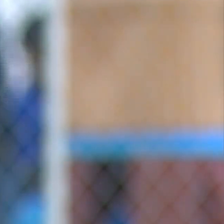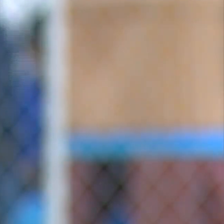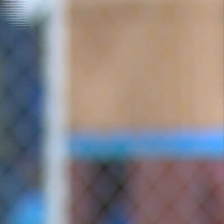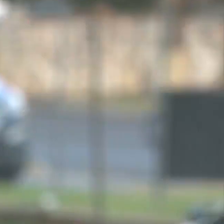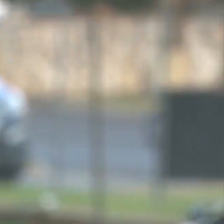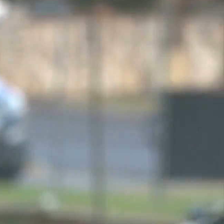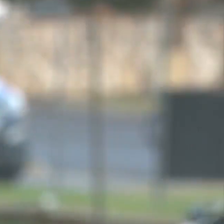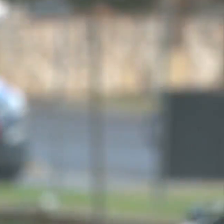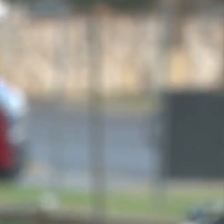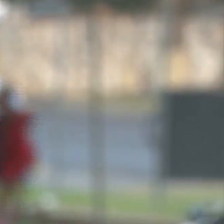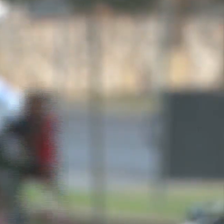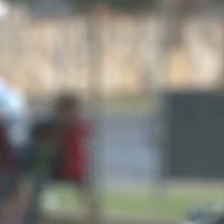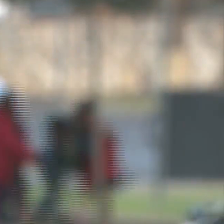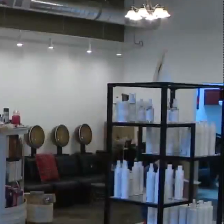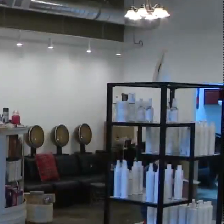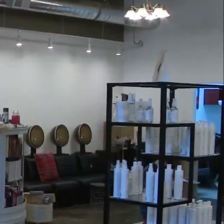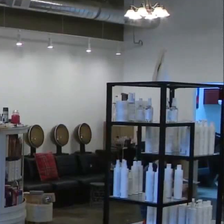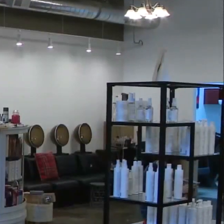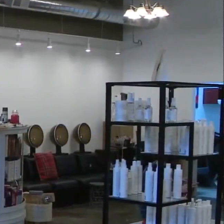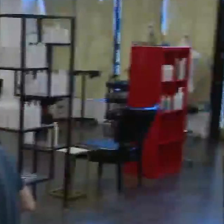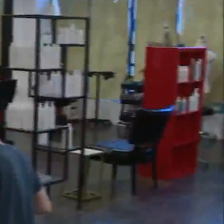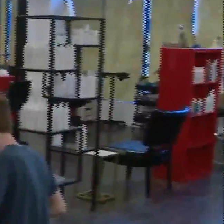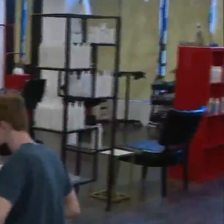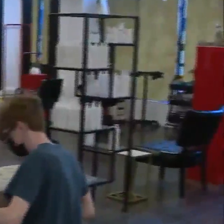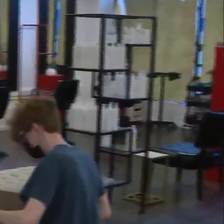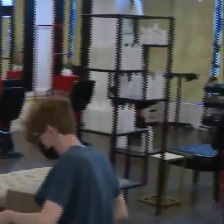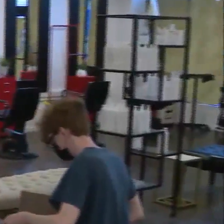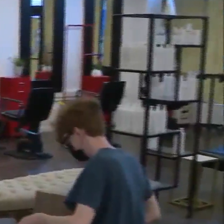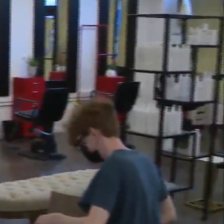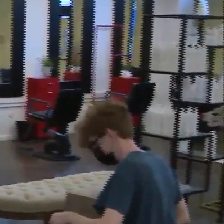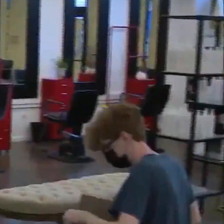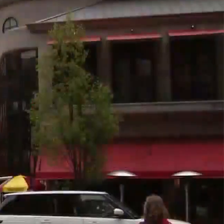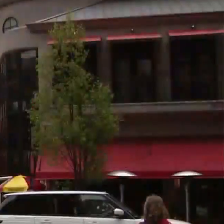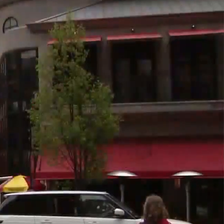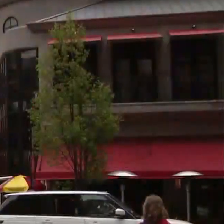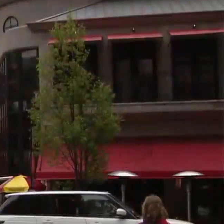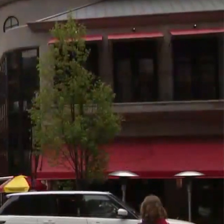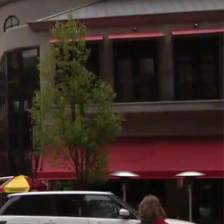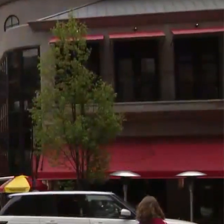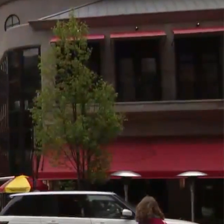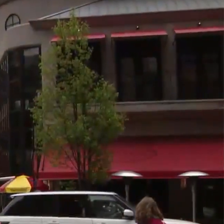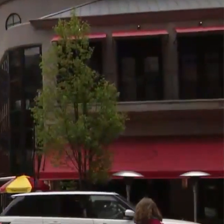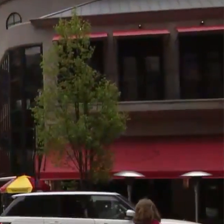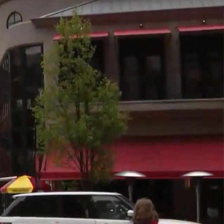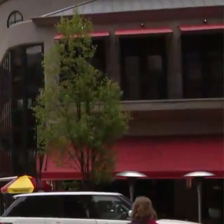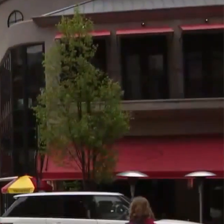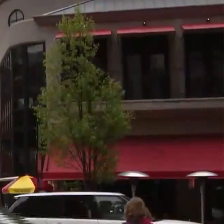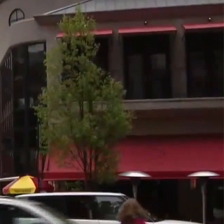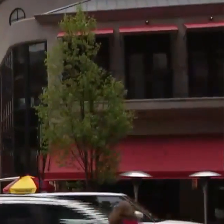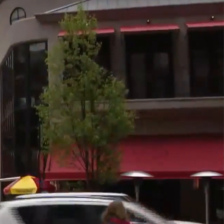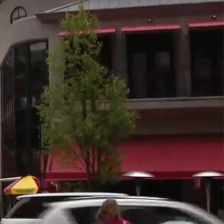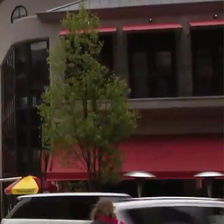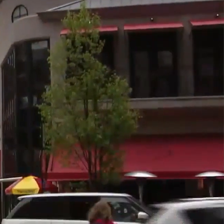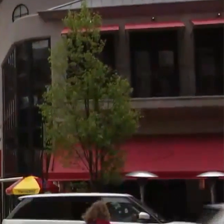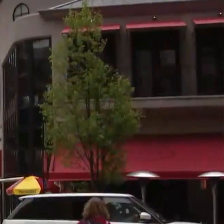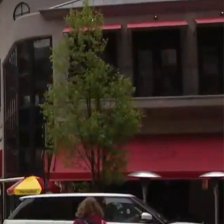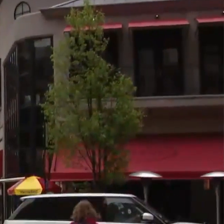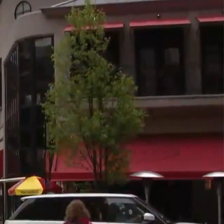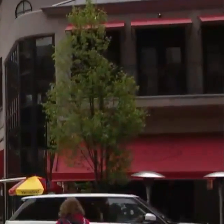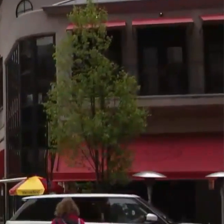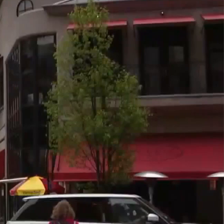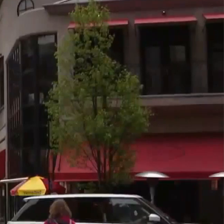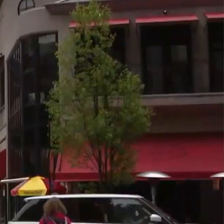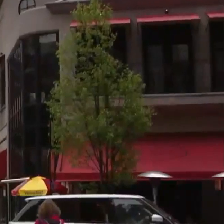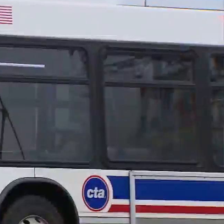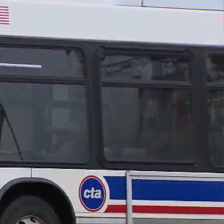child care and non-lakefront parks, personal services like hair and nail salons, office space and non-essential retail will also be